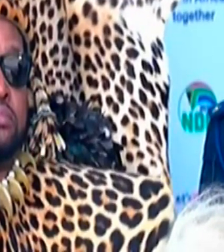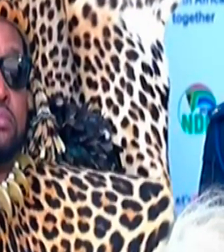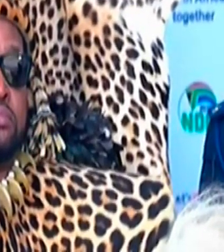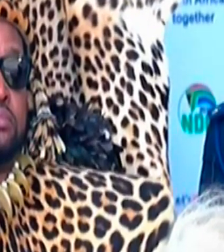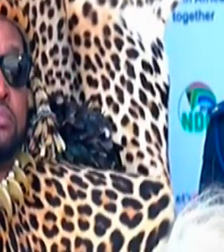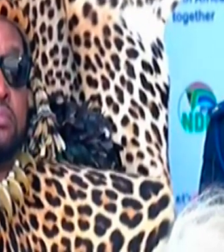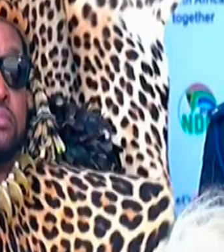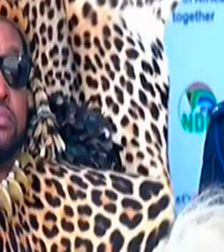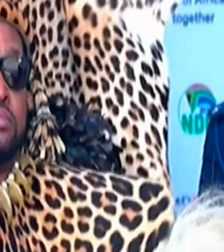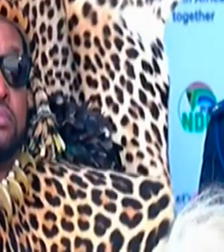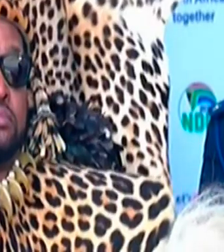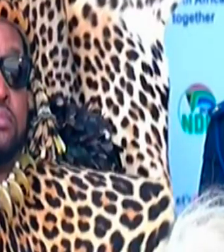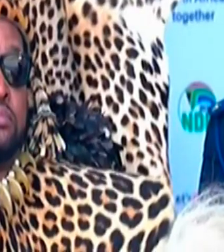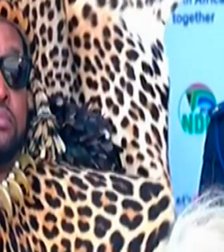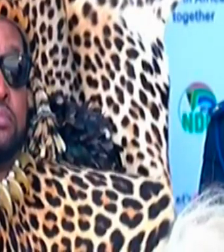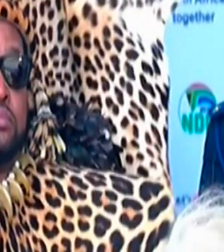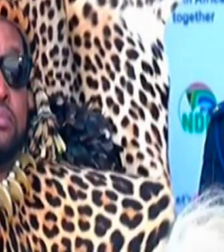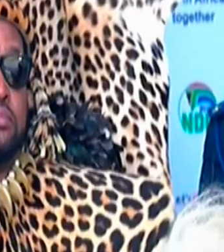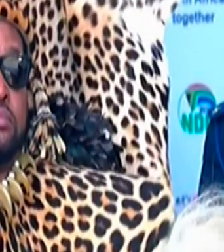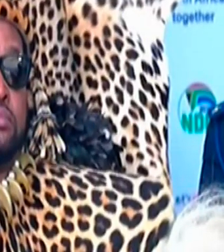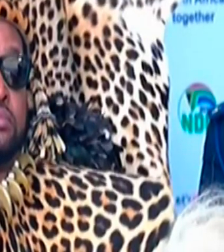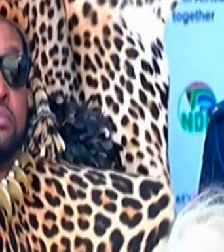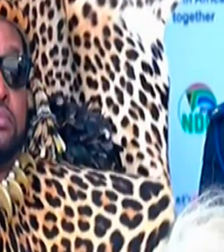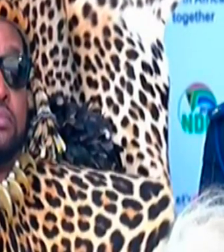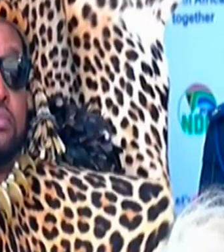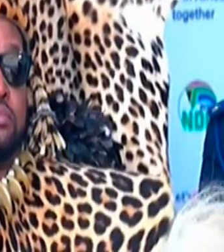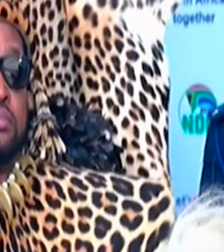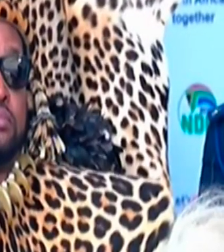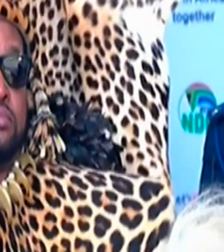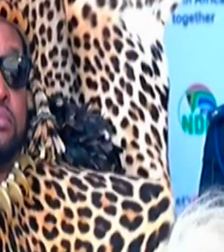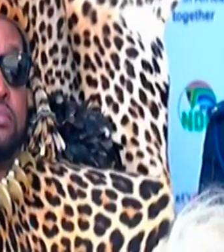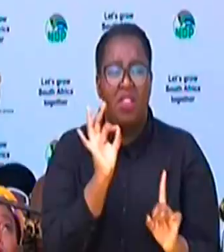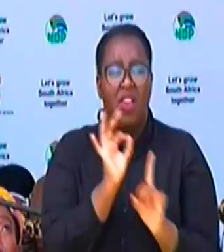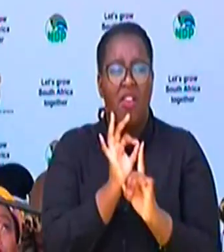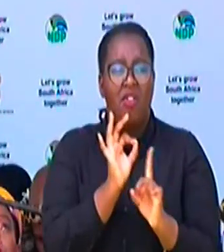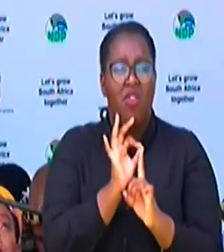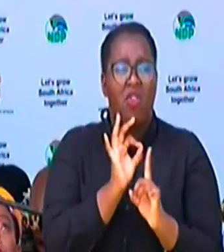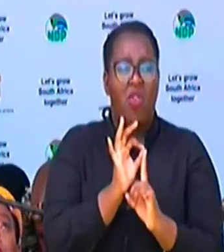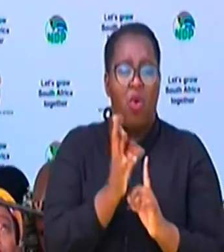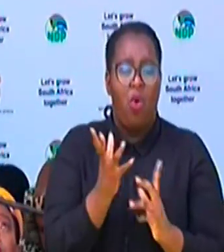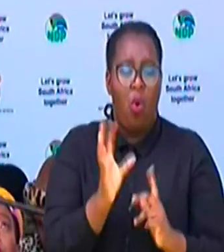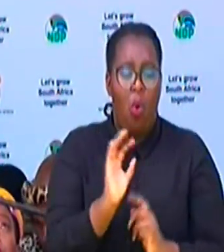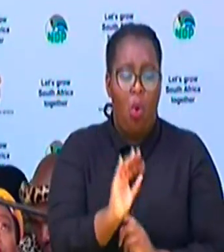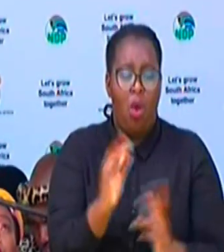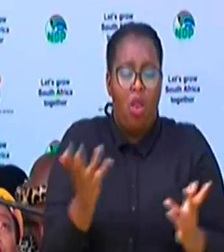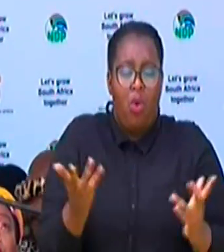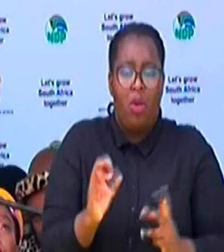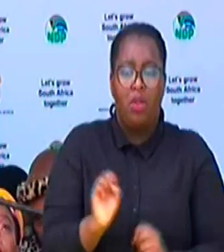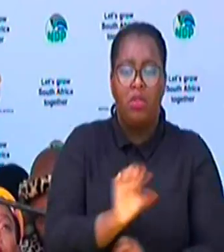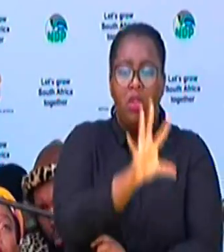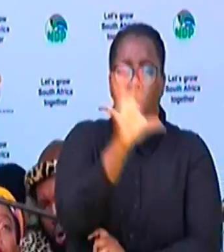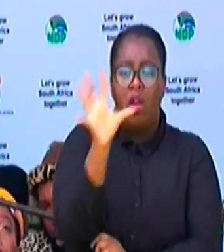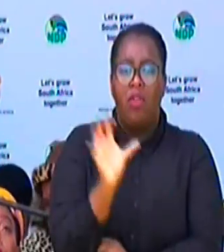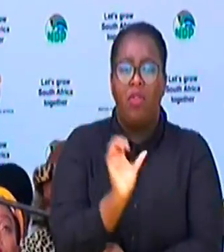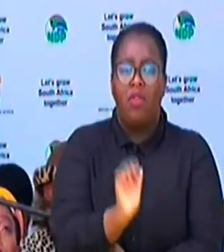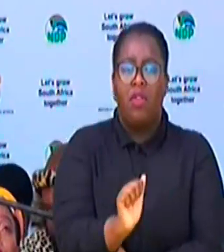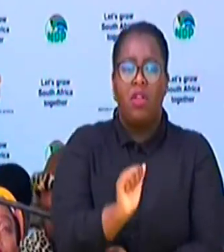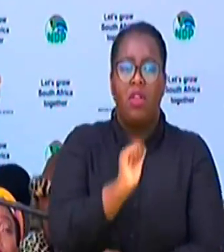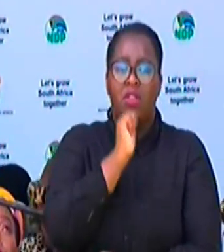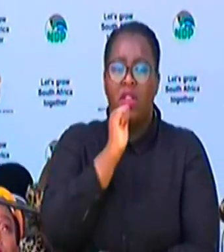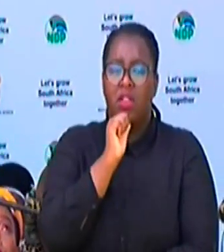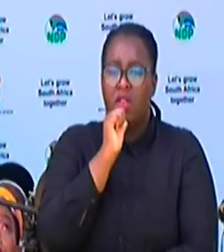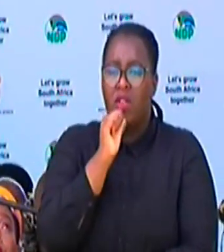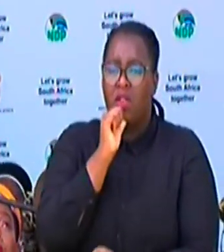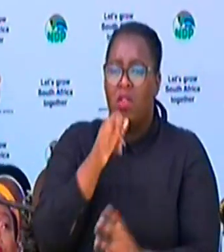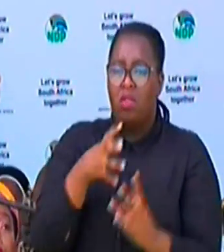the following same names at specific places in South Africa in spite of the intermingling,